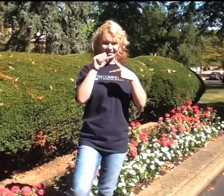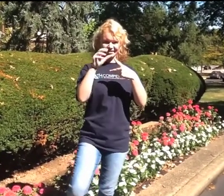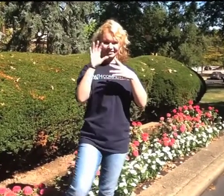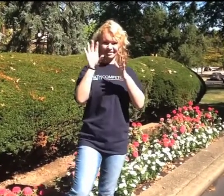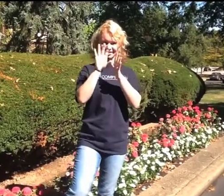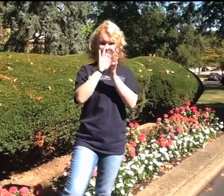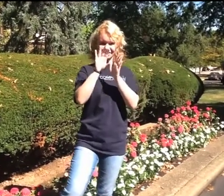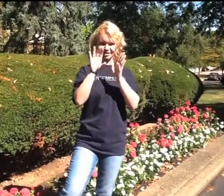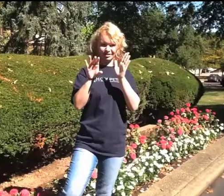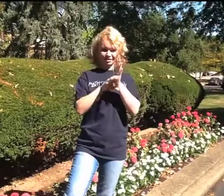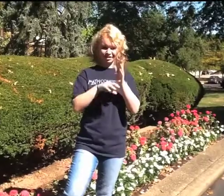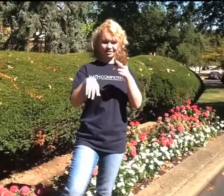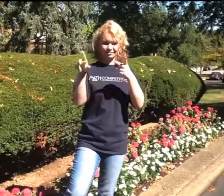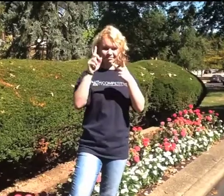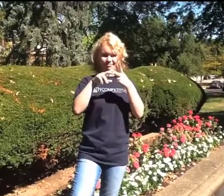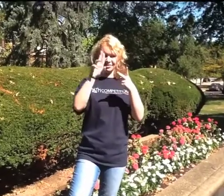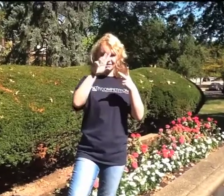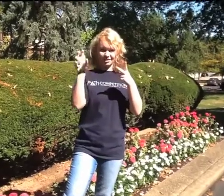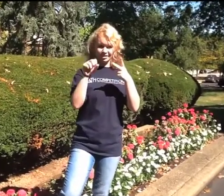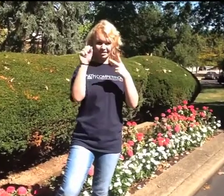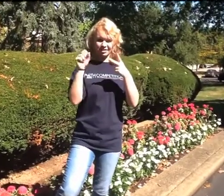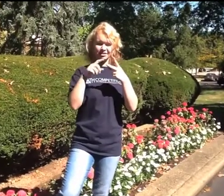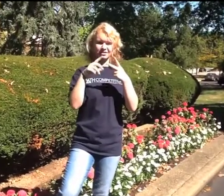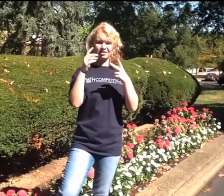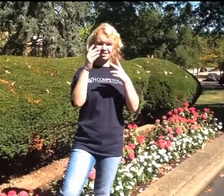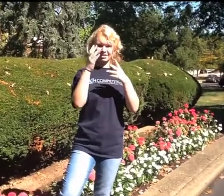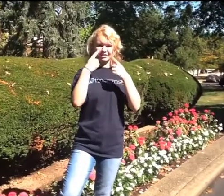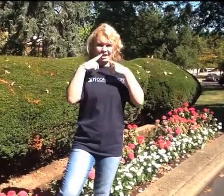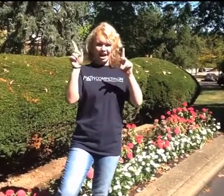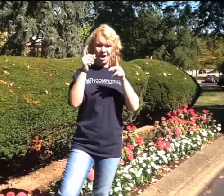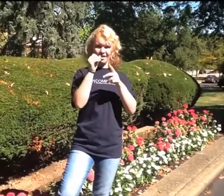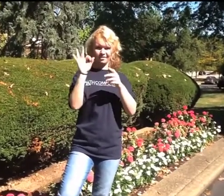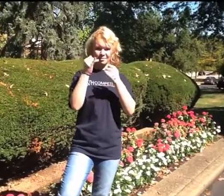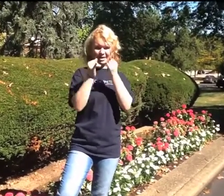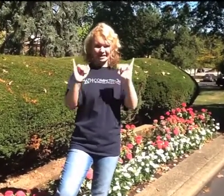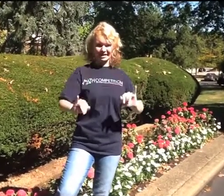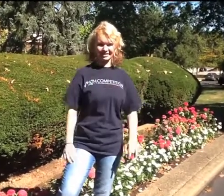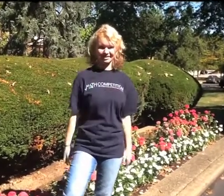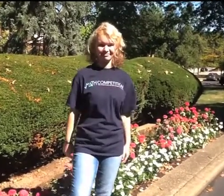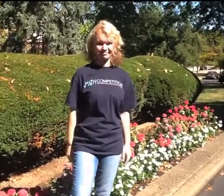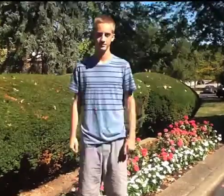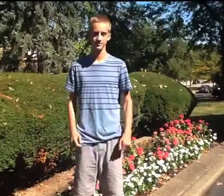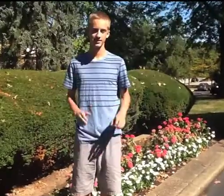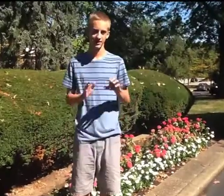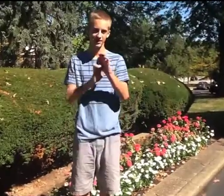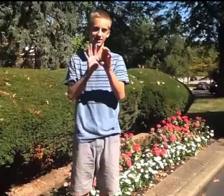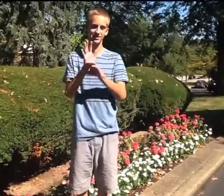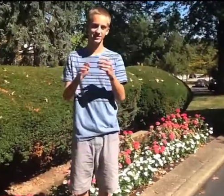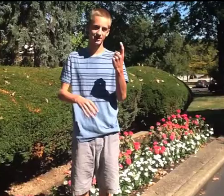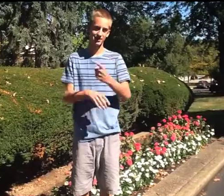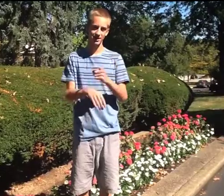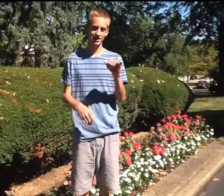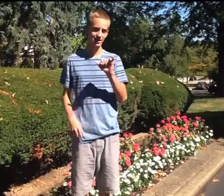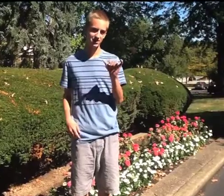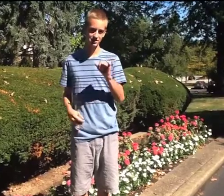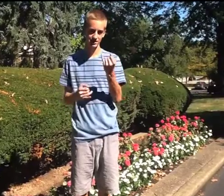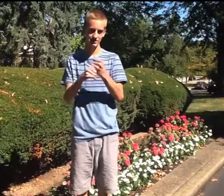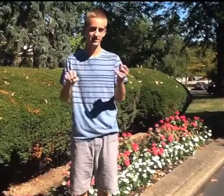the United States Constitution and the Declaration of Independence of the United States. Constitution Day, along with